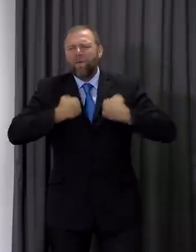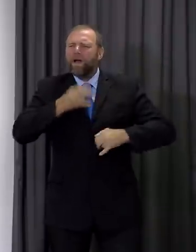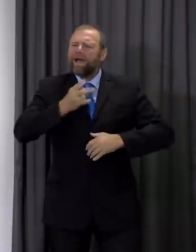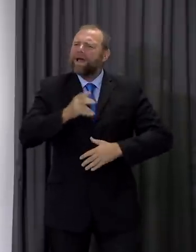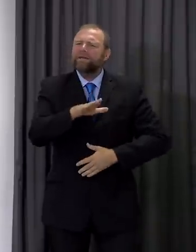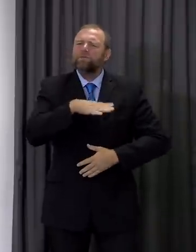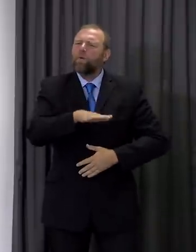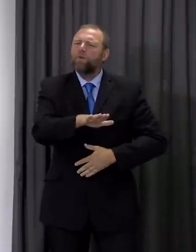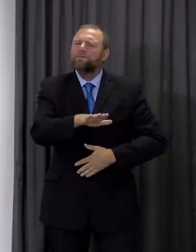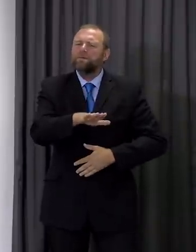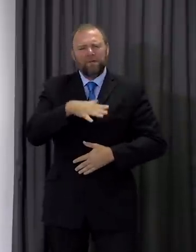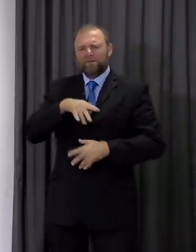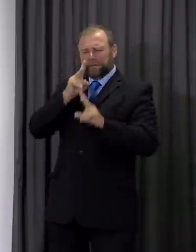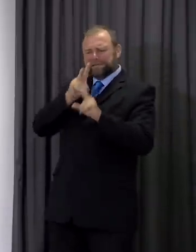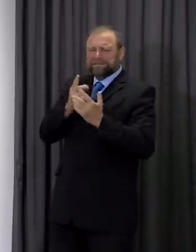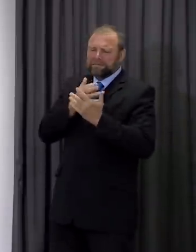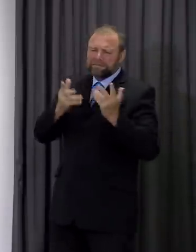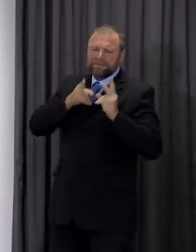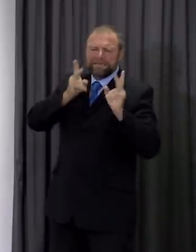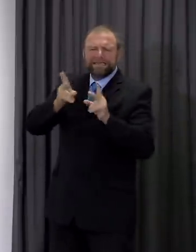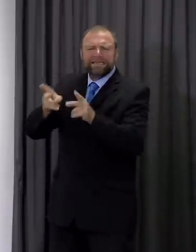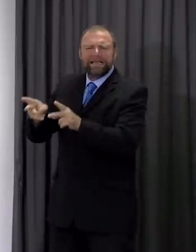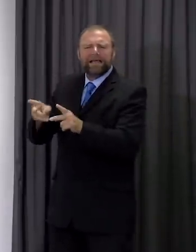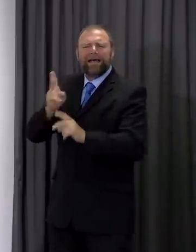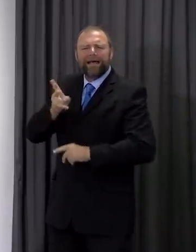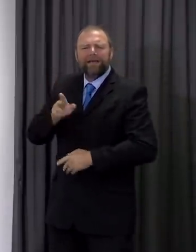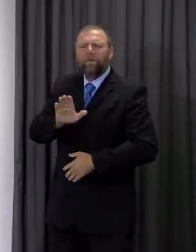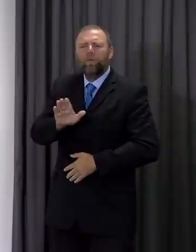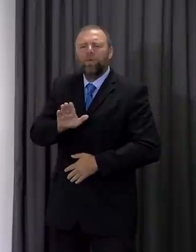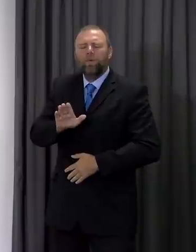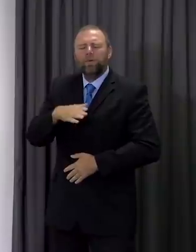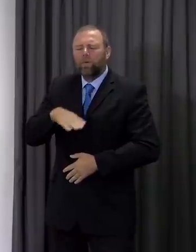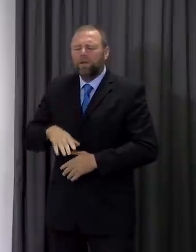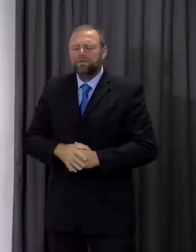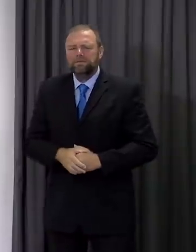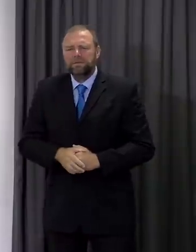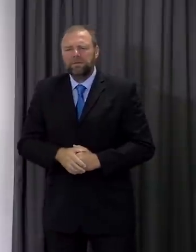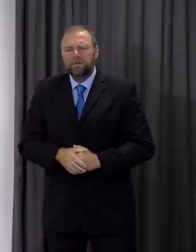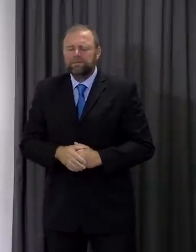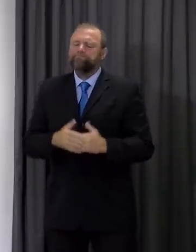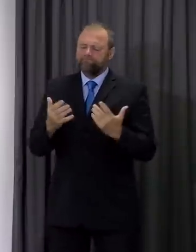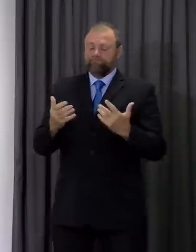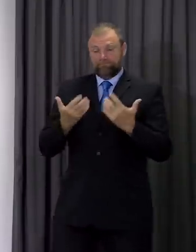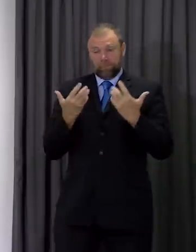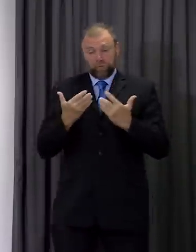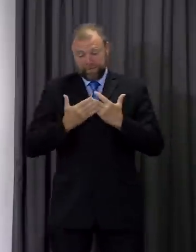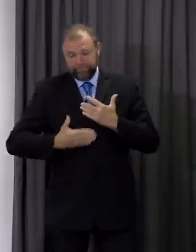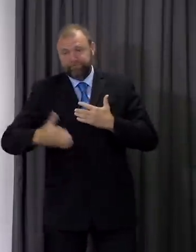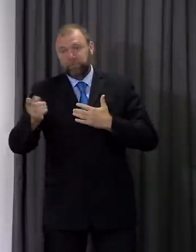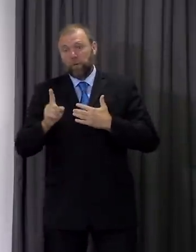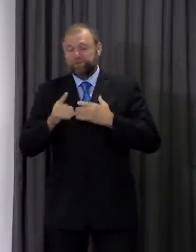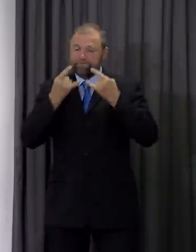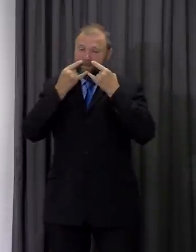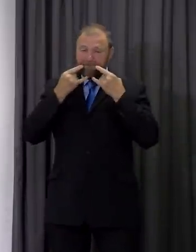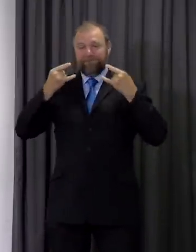numbers of people dying again from this virus. From today, face coverings must be worn in all